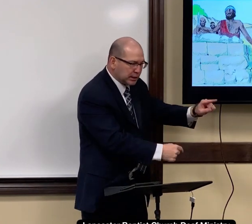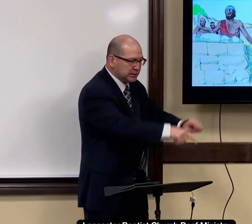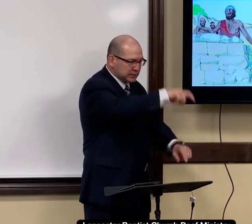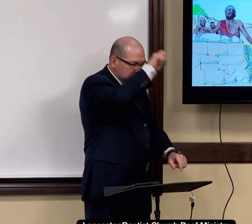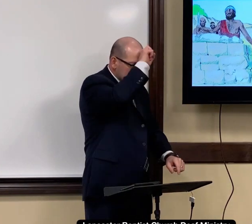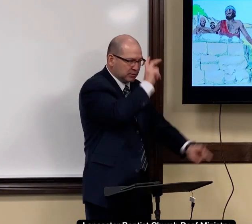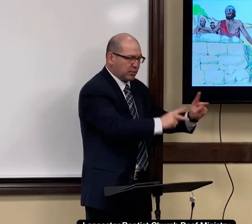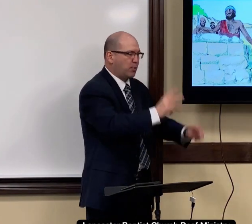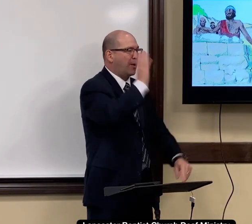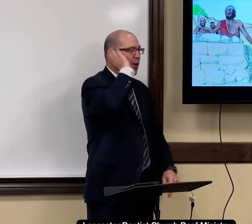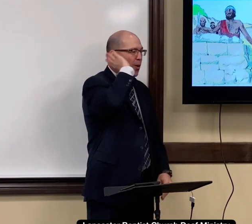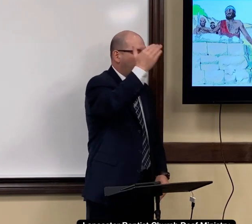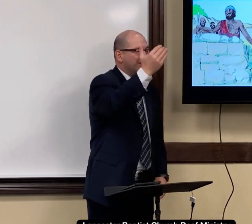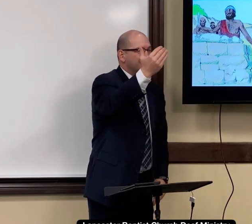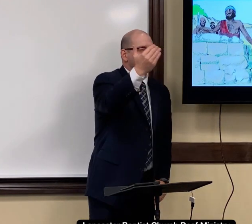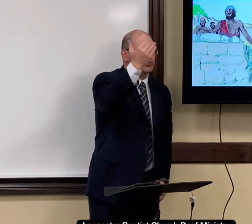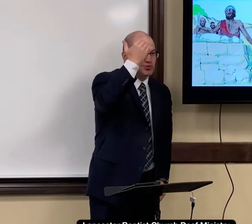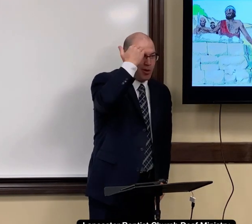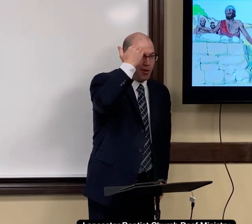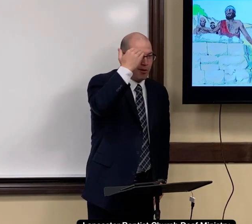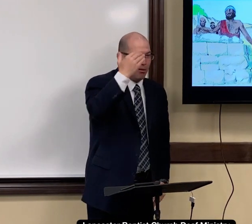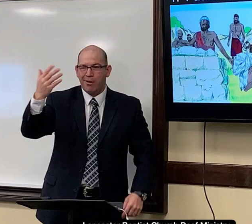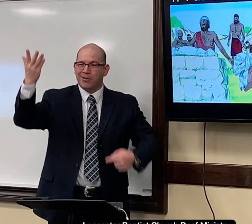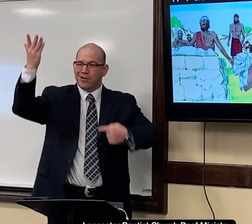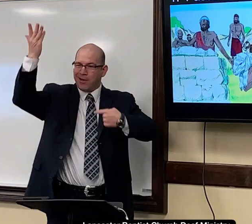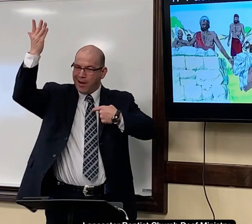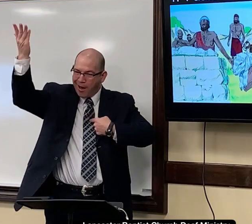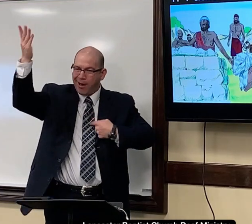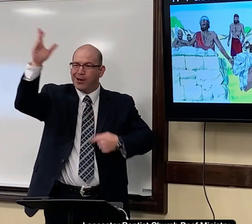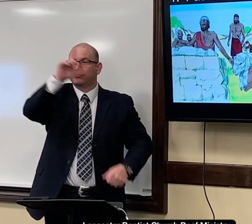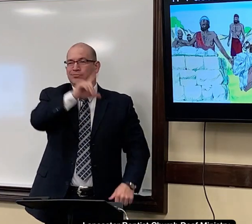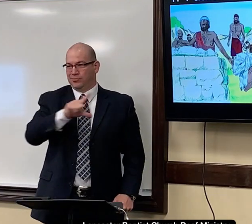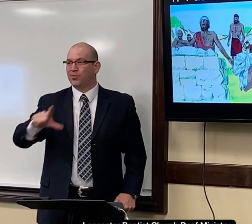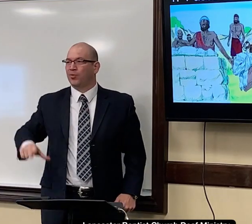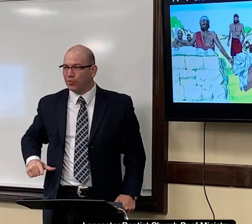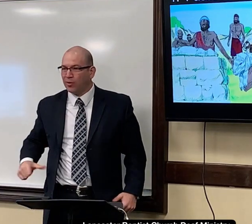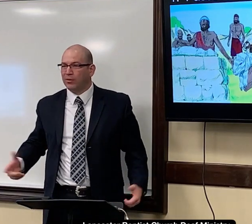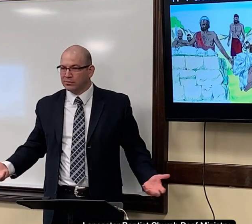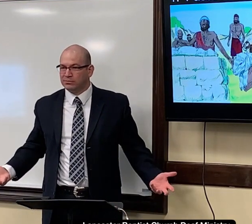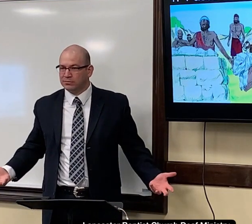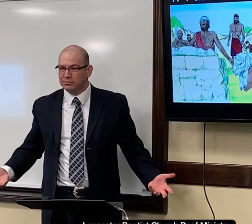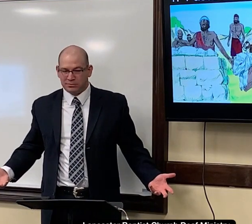i will show the israel people and they will know that i am lord